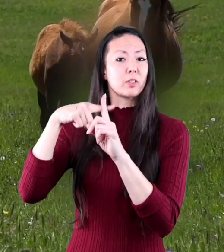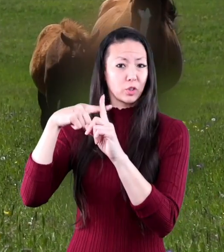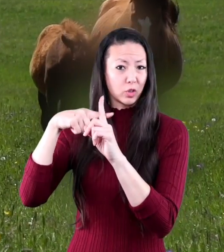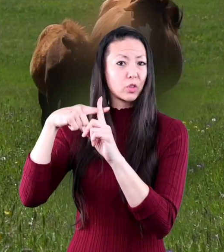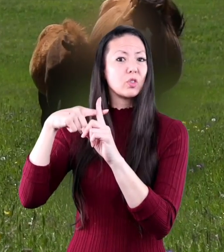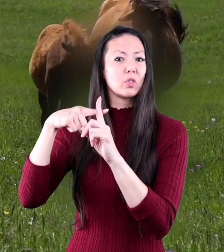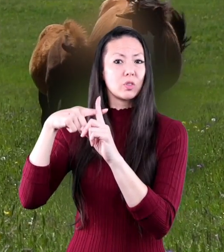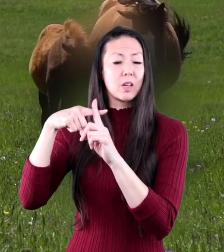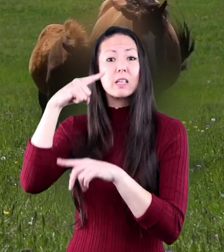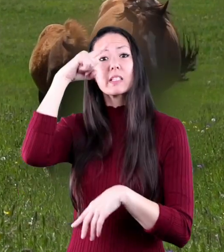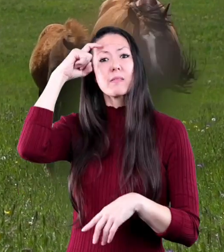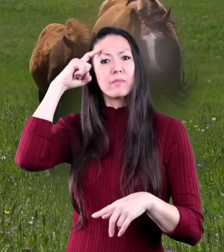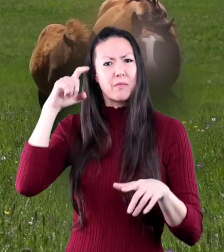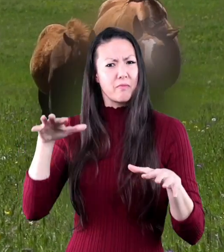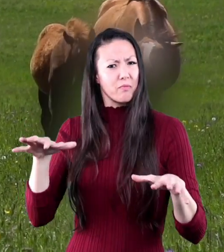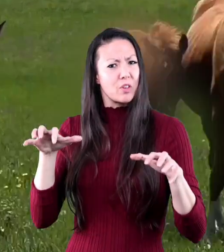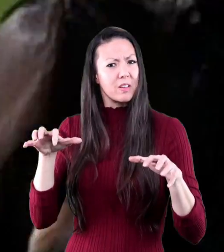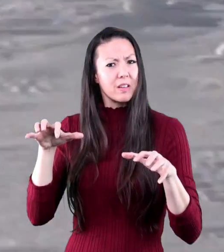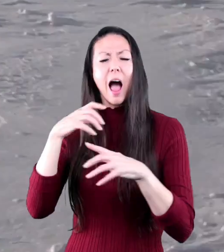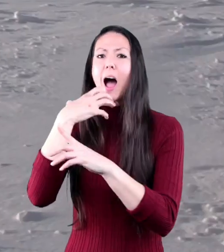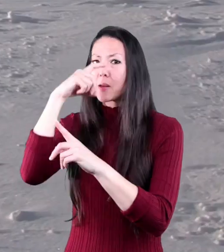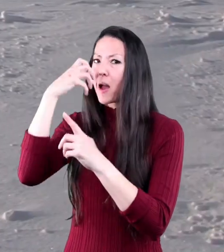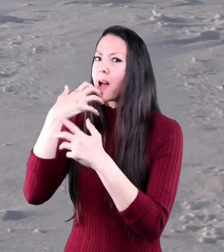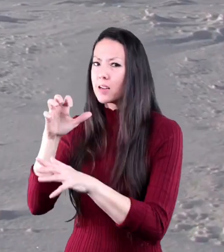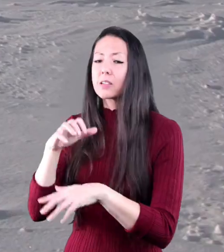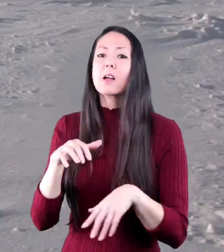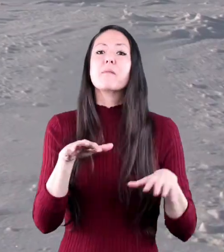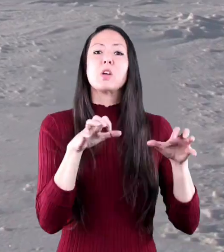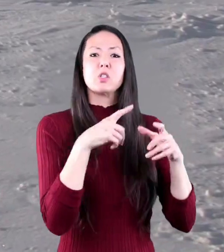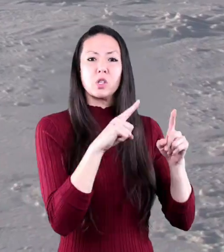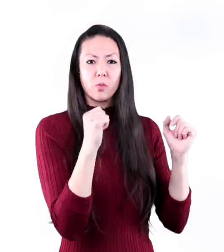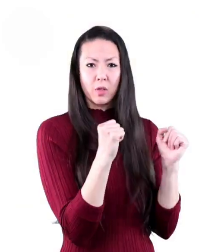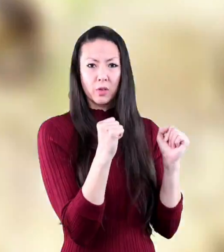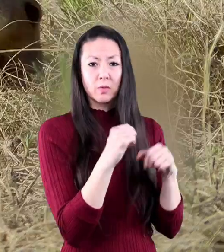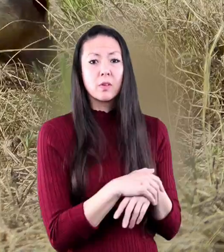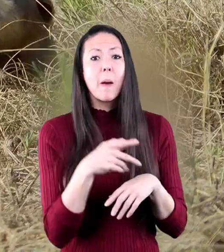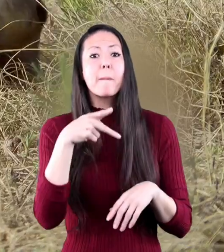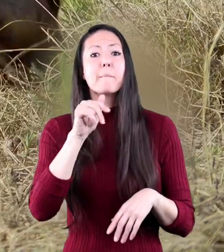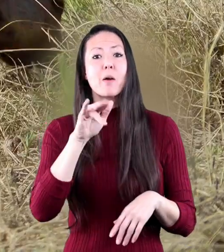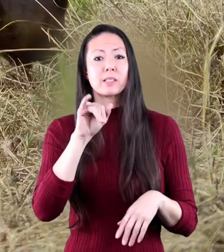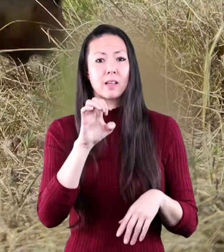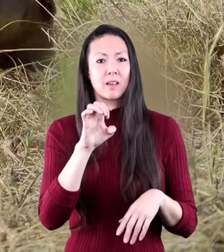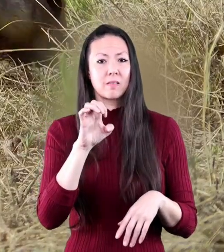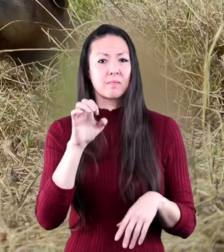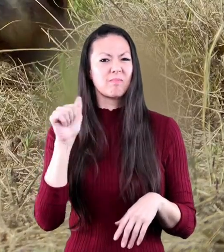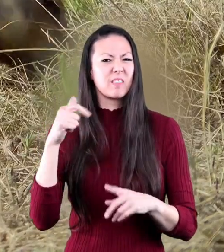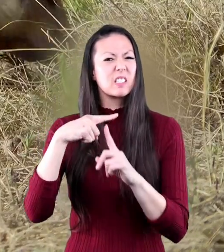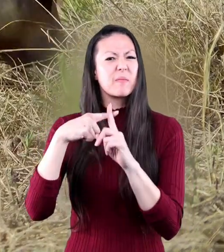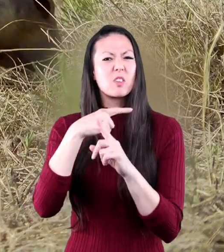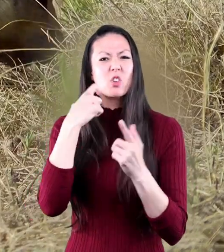grasslands are high in summer and freezing in winter prairies are part of temperate grasslands